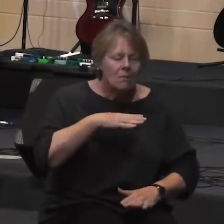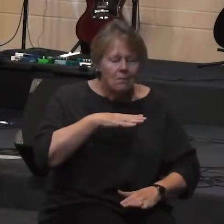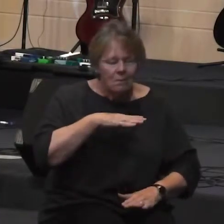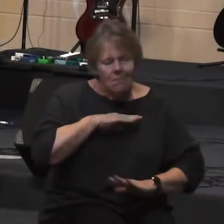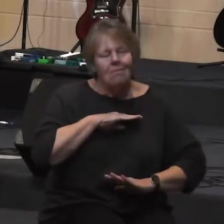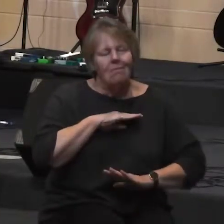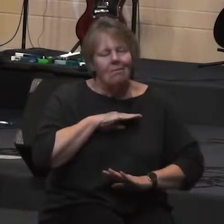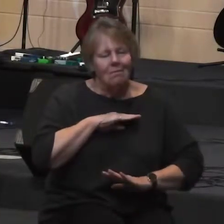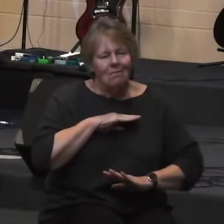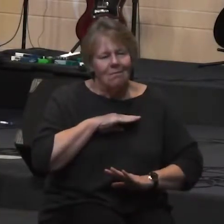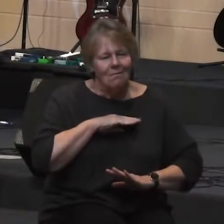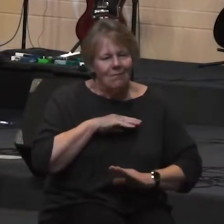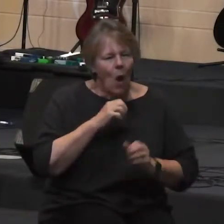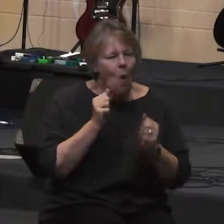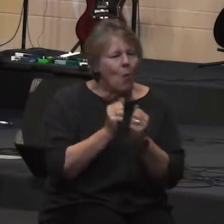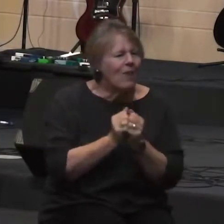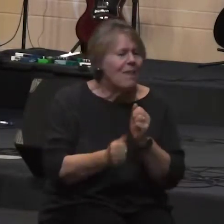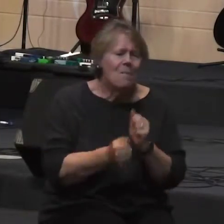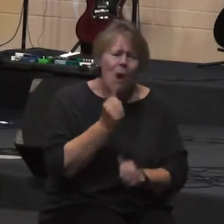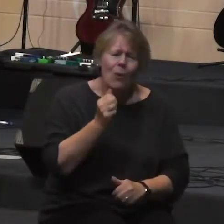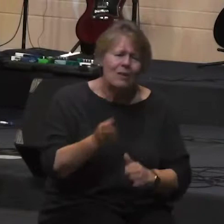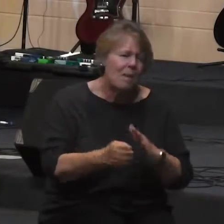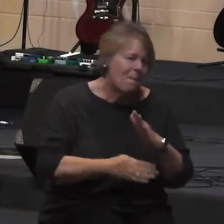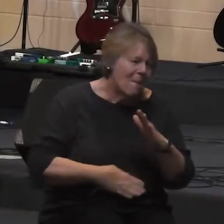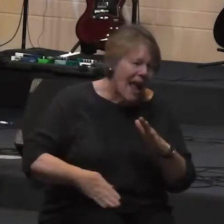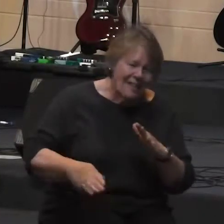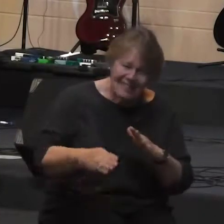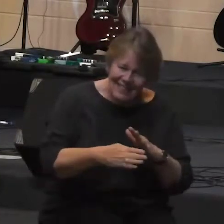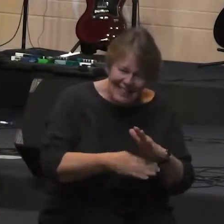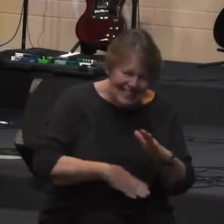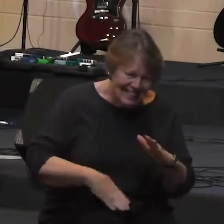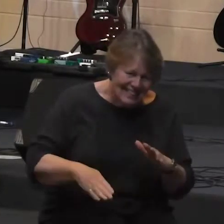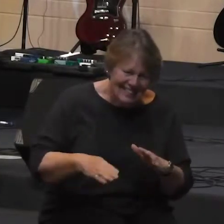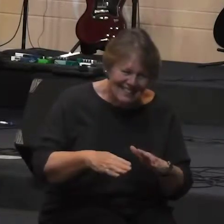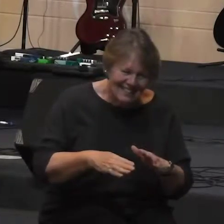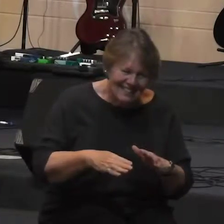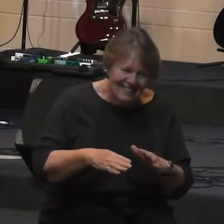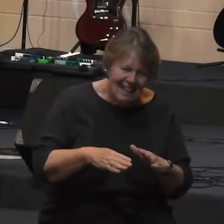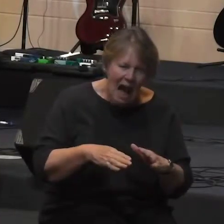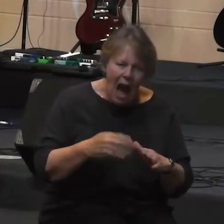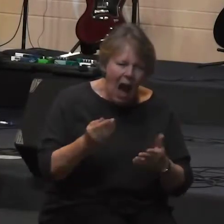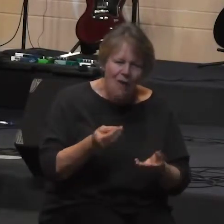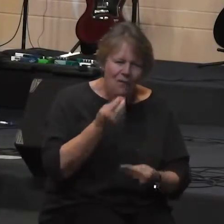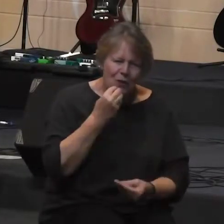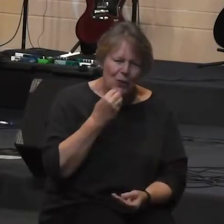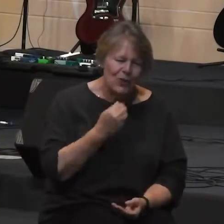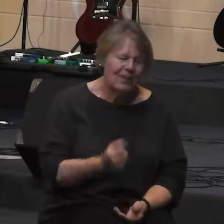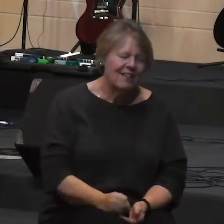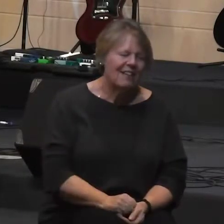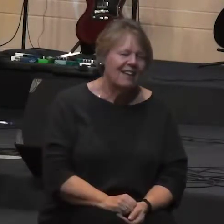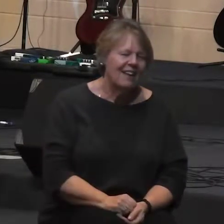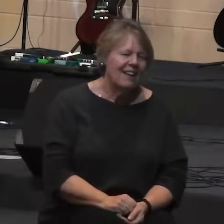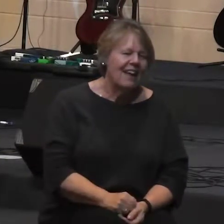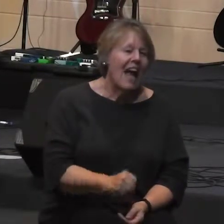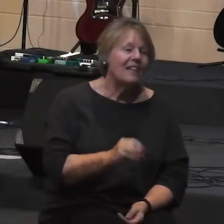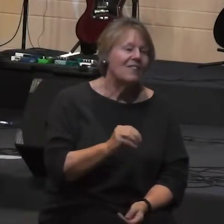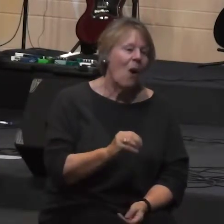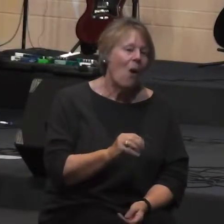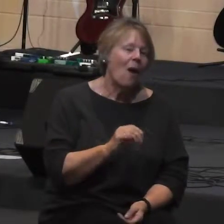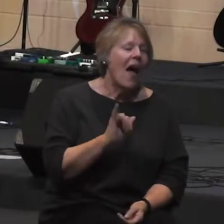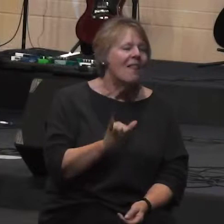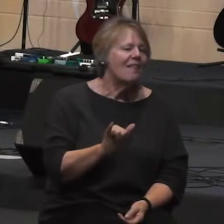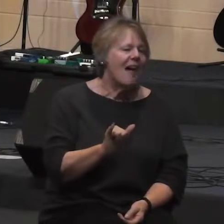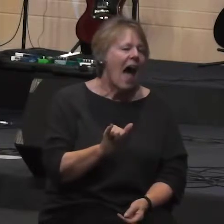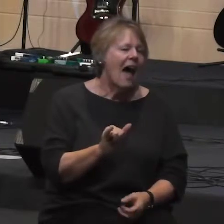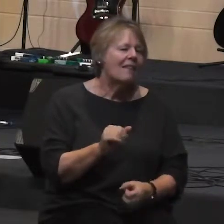with the most basic of provisions and so that causes